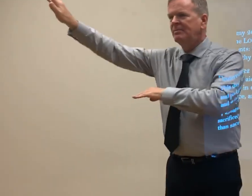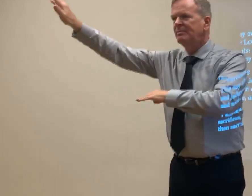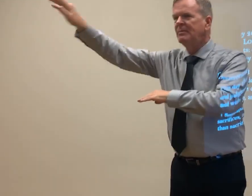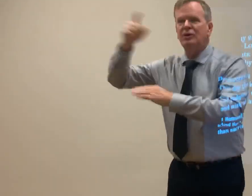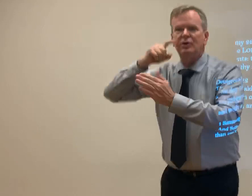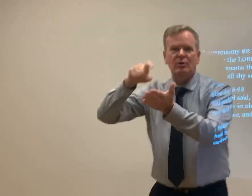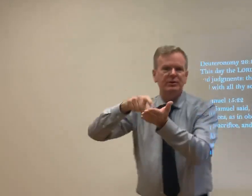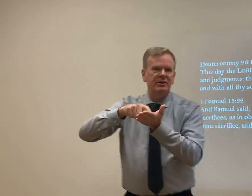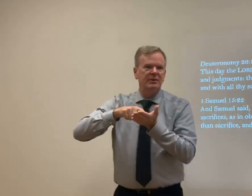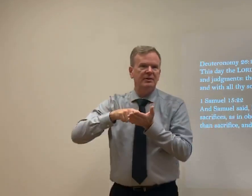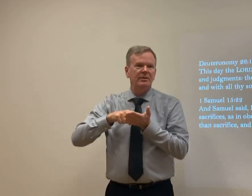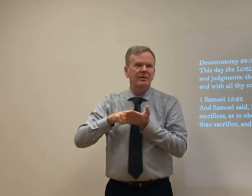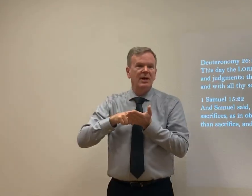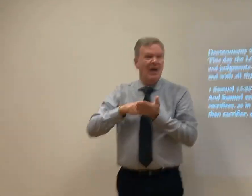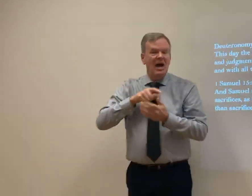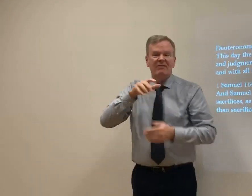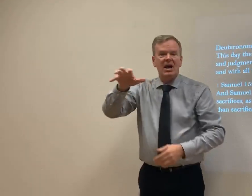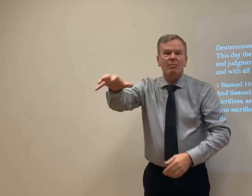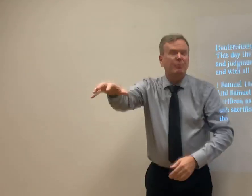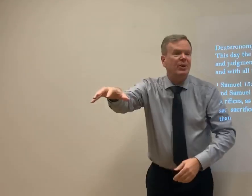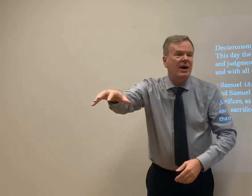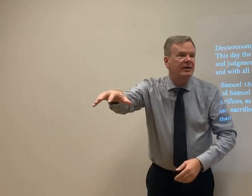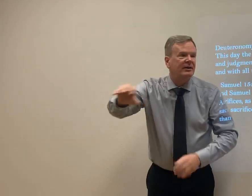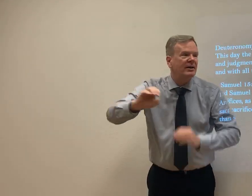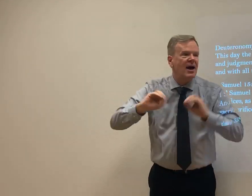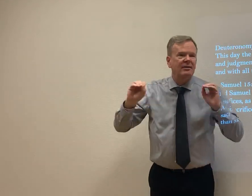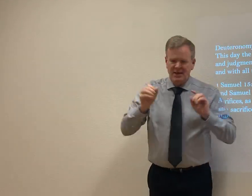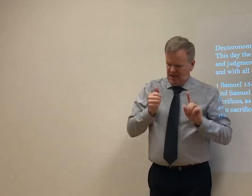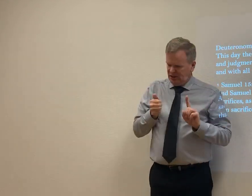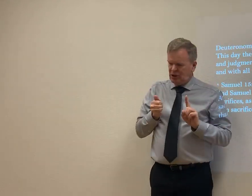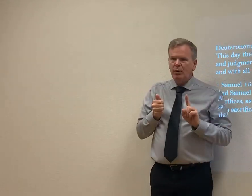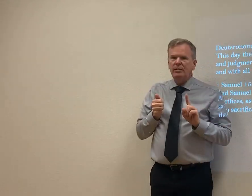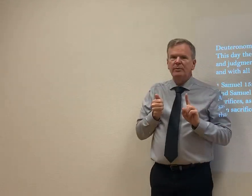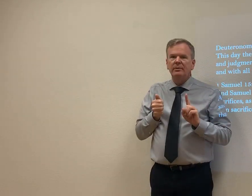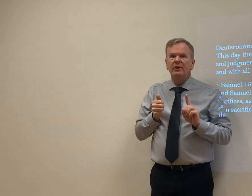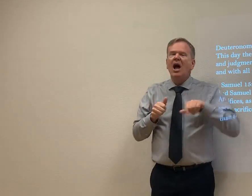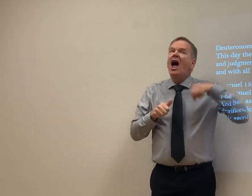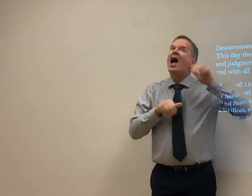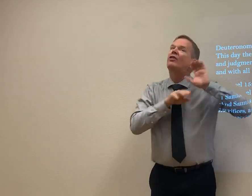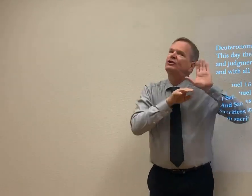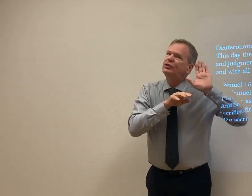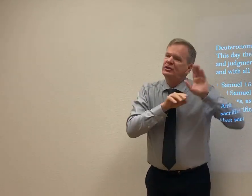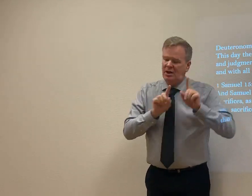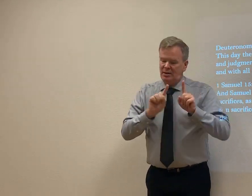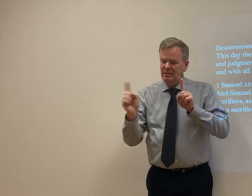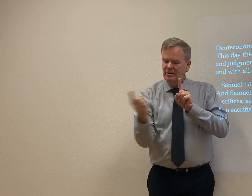to send him off. You notice that's usually how it happens. If he doesn't, we understand that he's kind of doing his own thing.